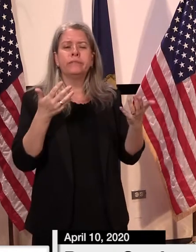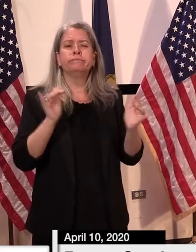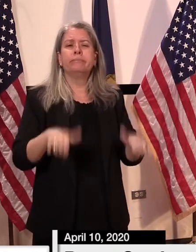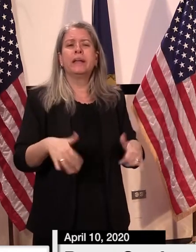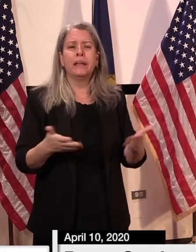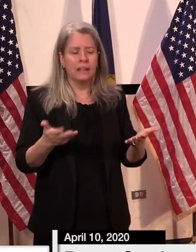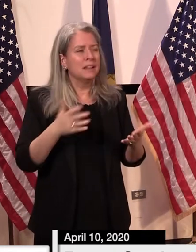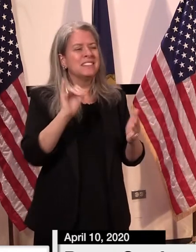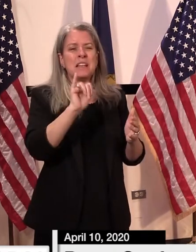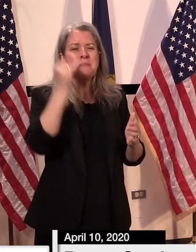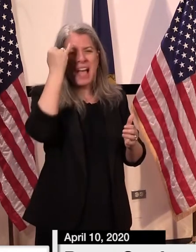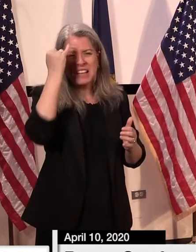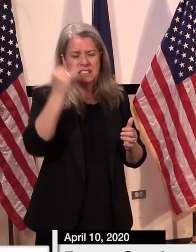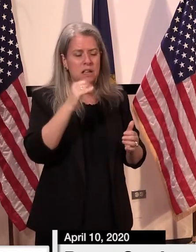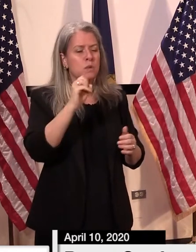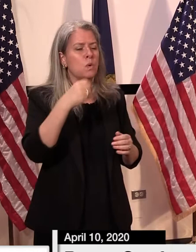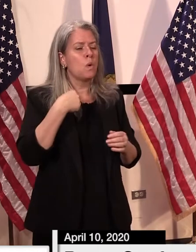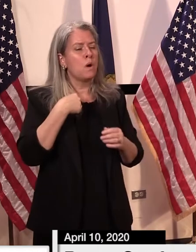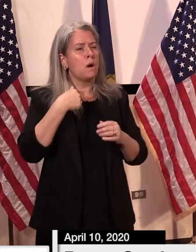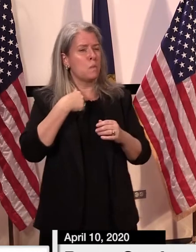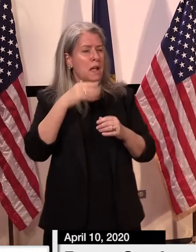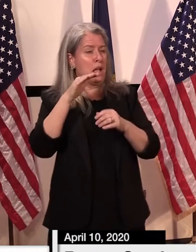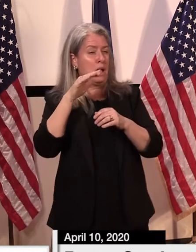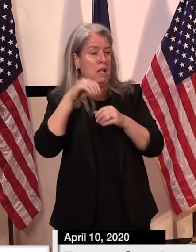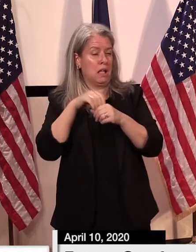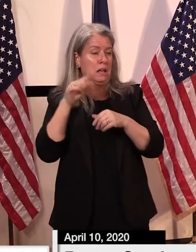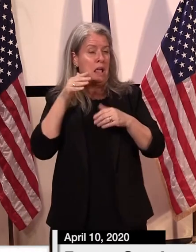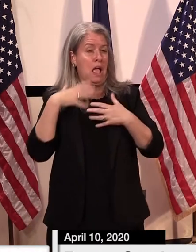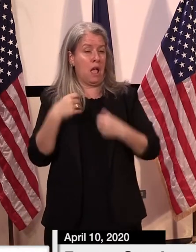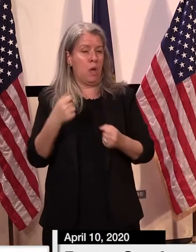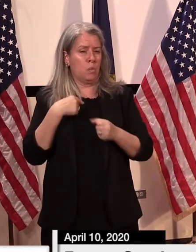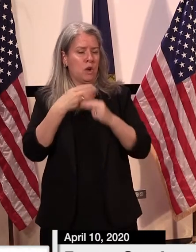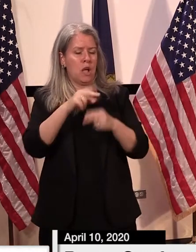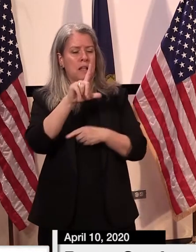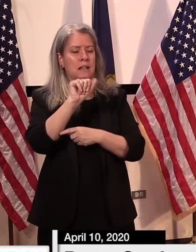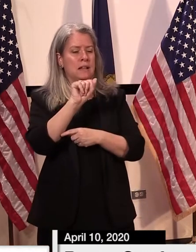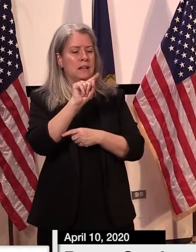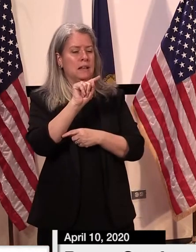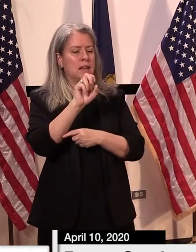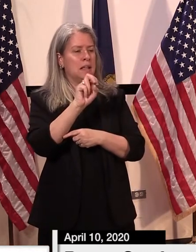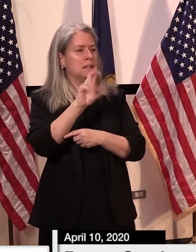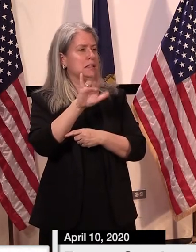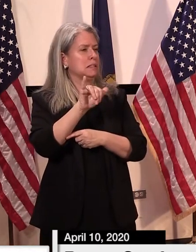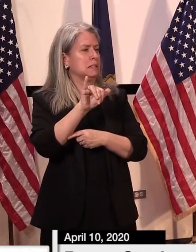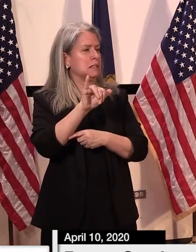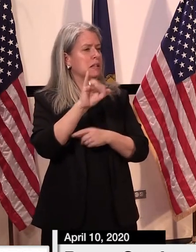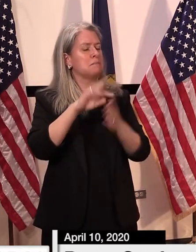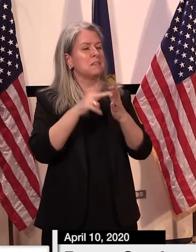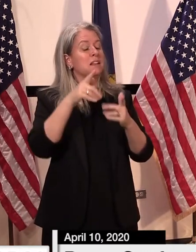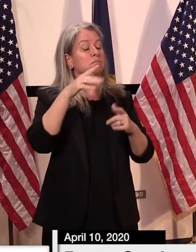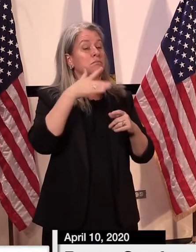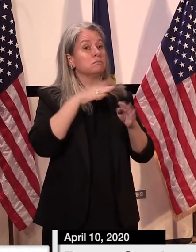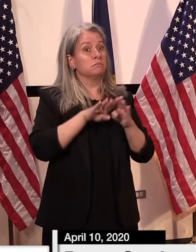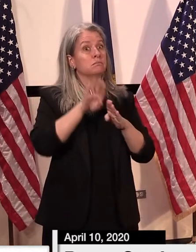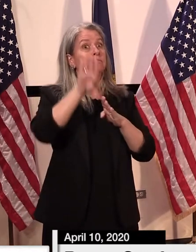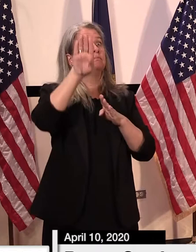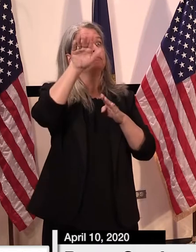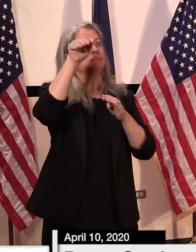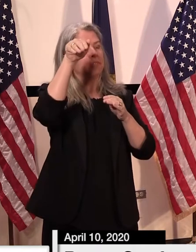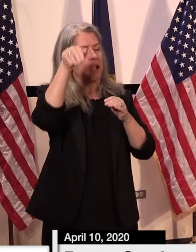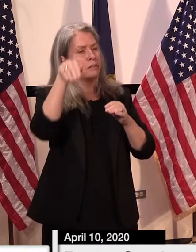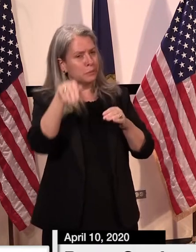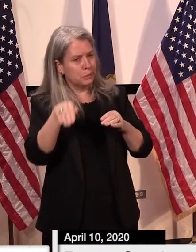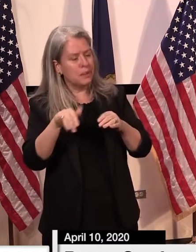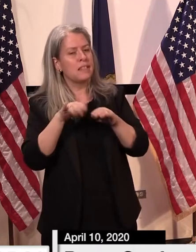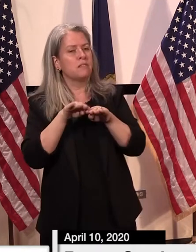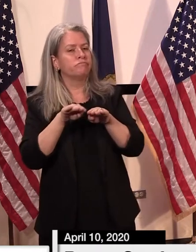and after that period of latency there was some recurring activity of disease in the population which again